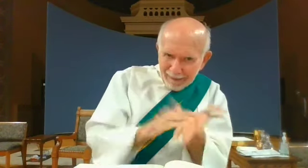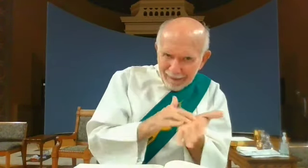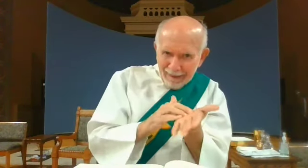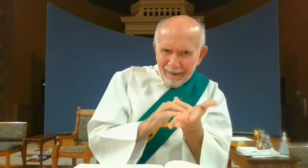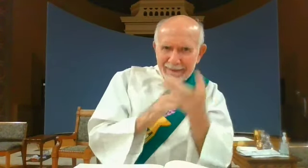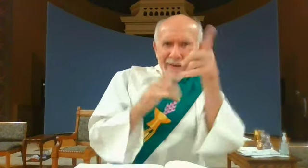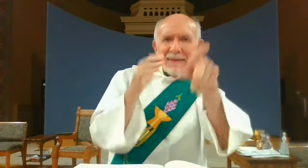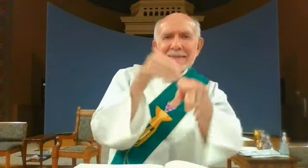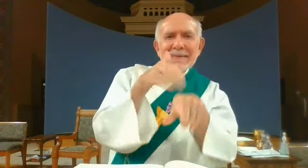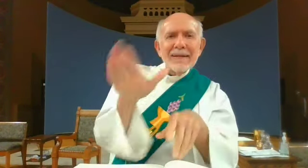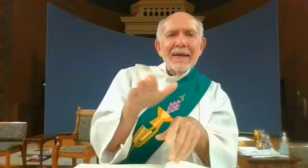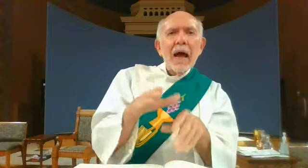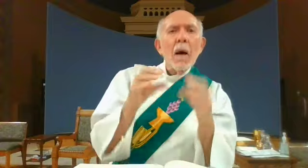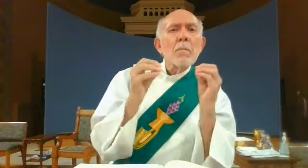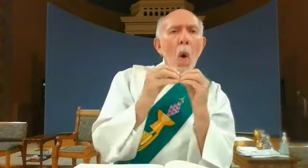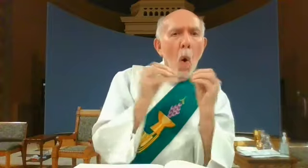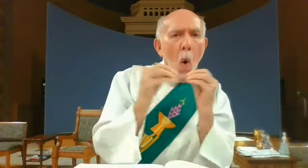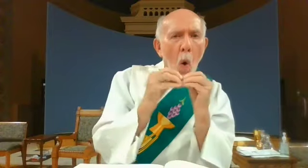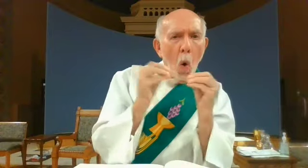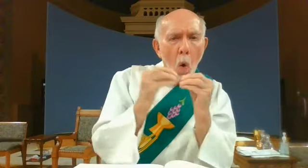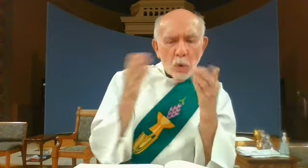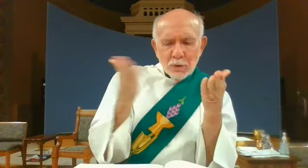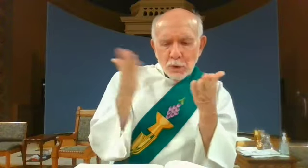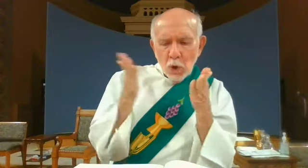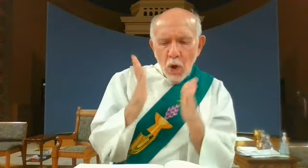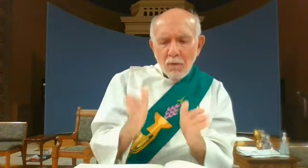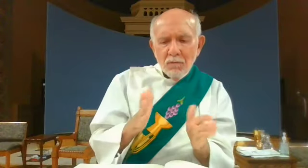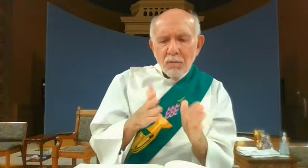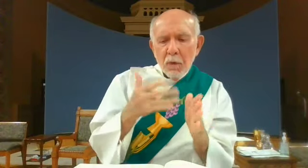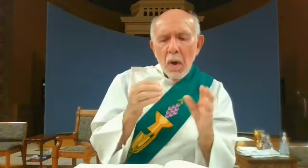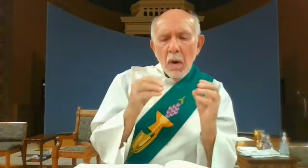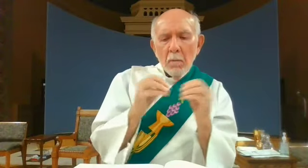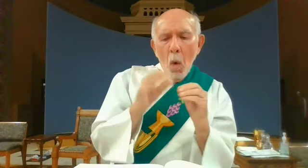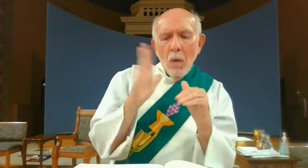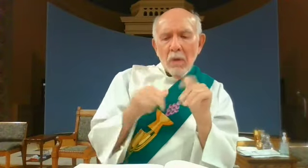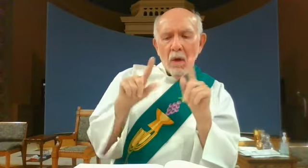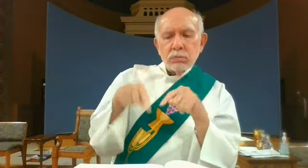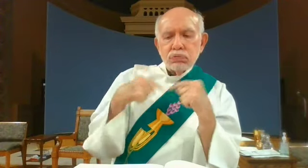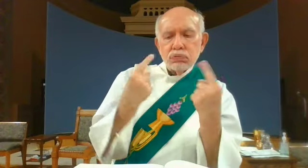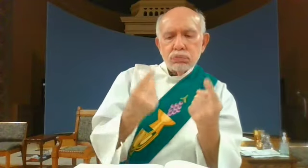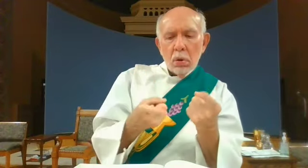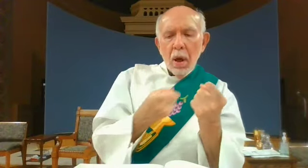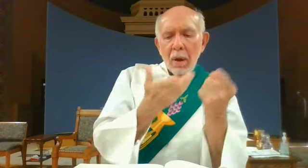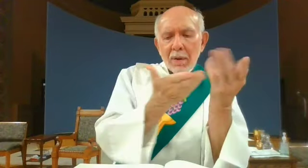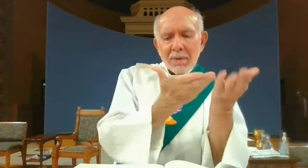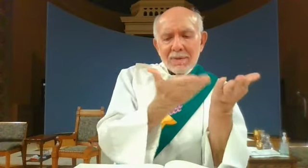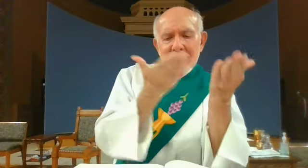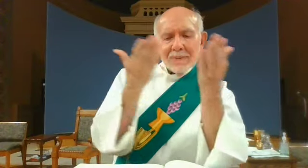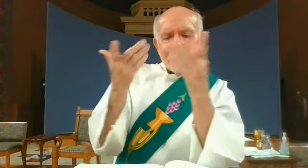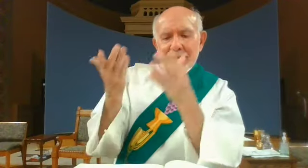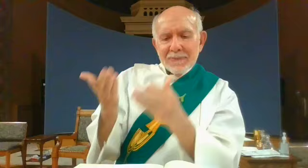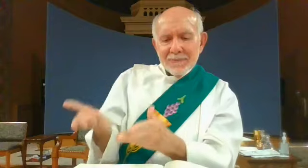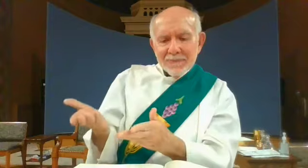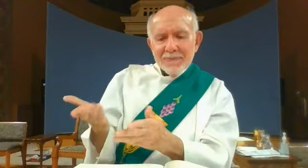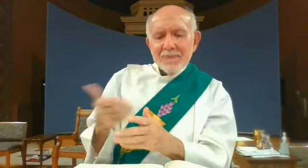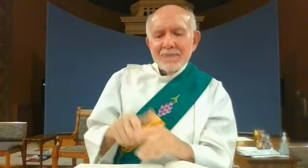again he sent he other servants more numerous than the first